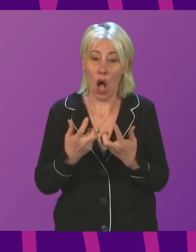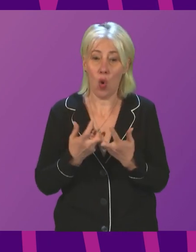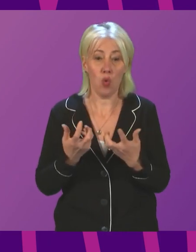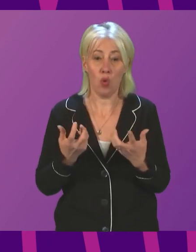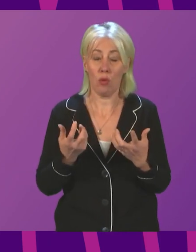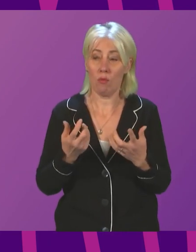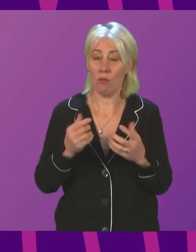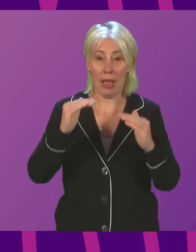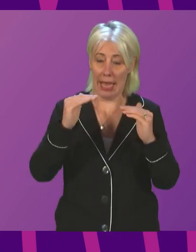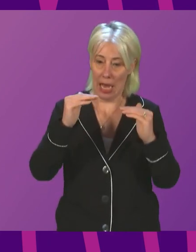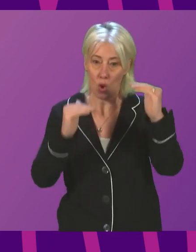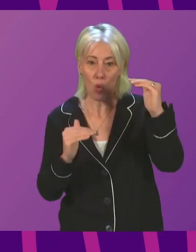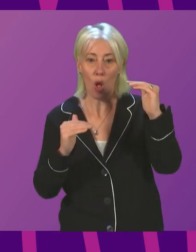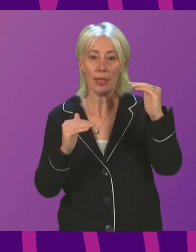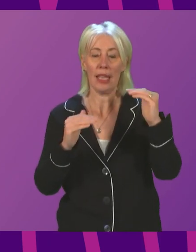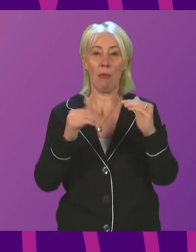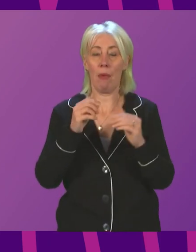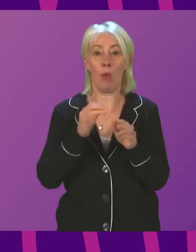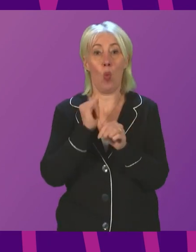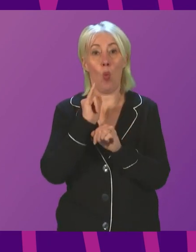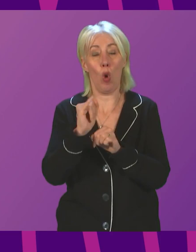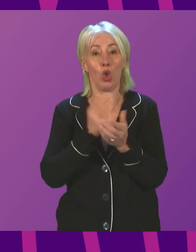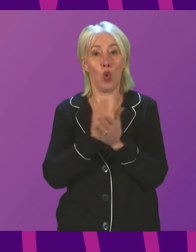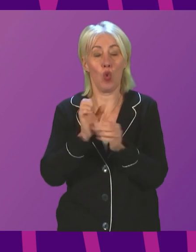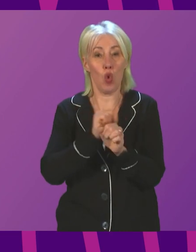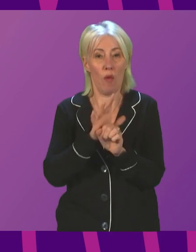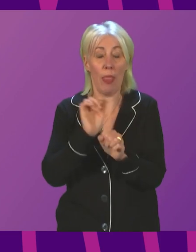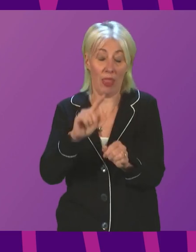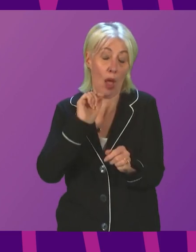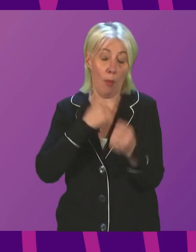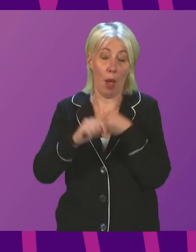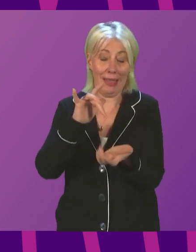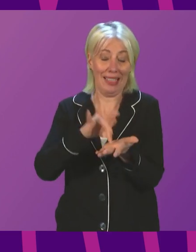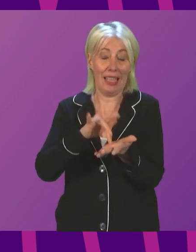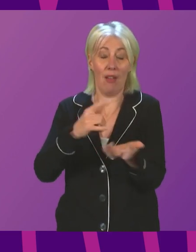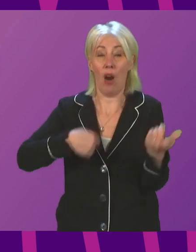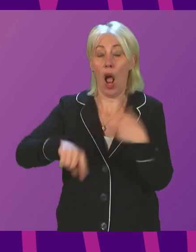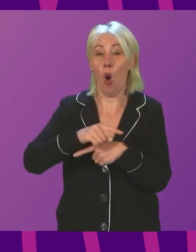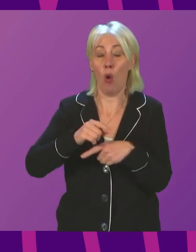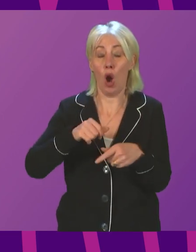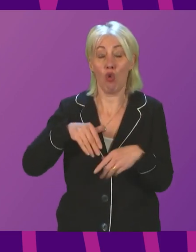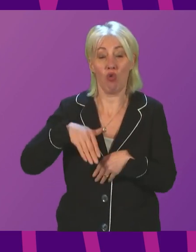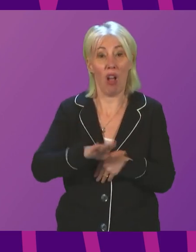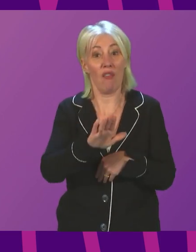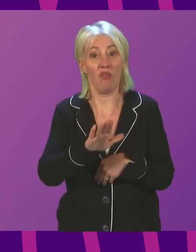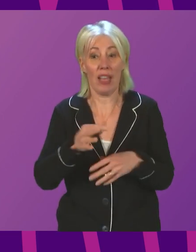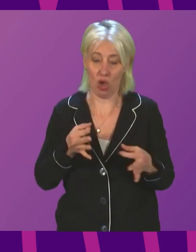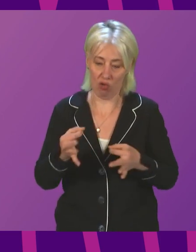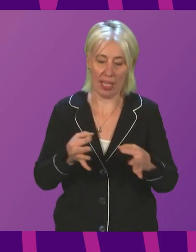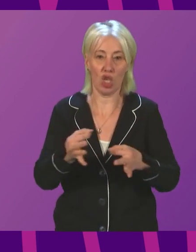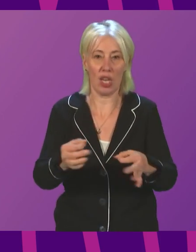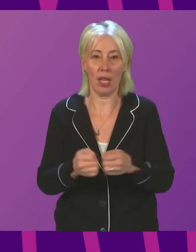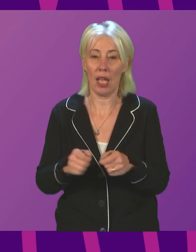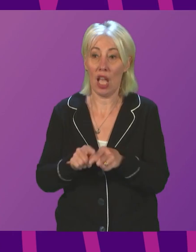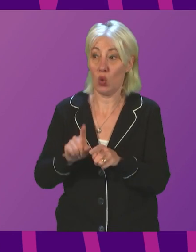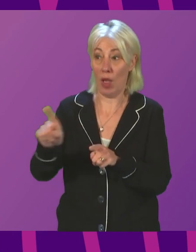inequality that has worsened under COVID would be at the centre of the Government's COVID recovery strategy, and certainly the suggestions